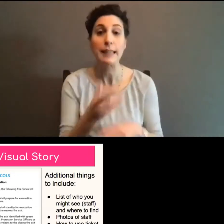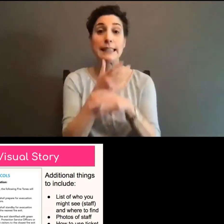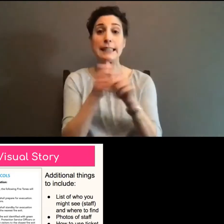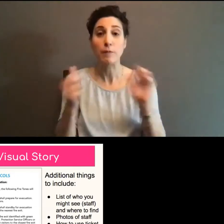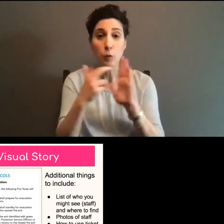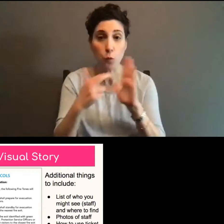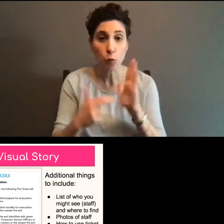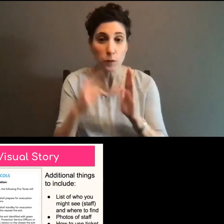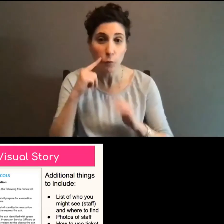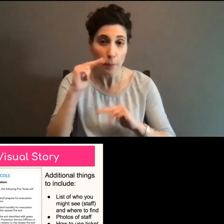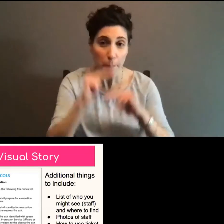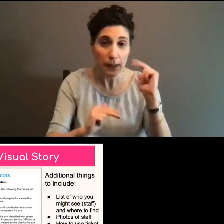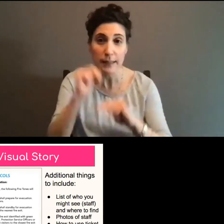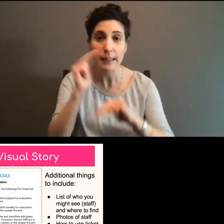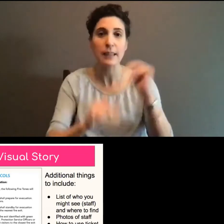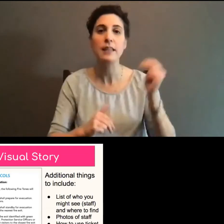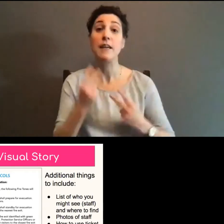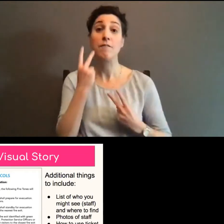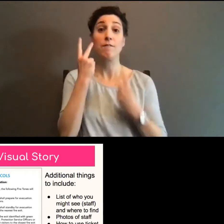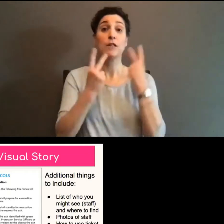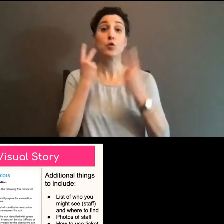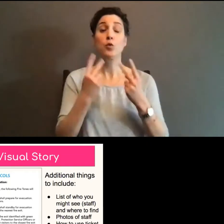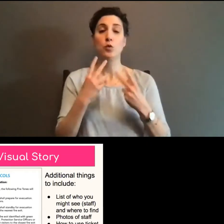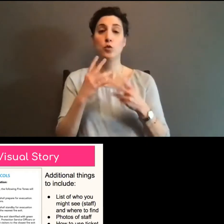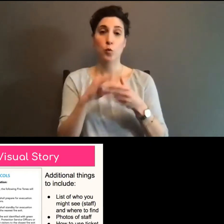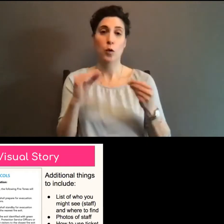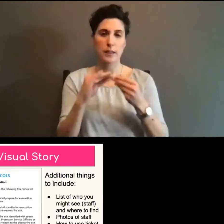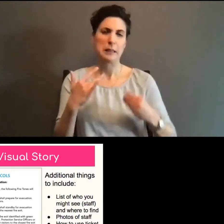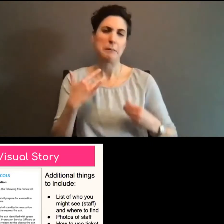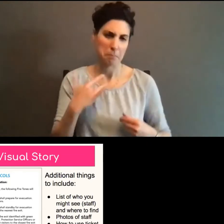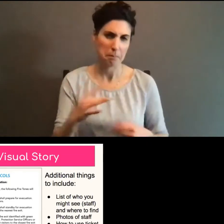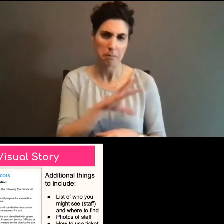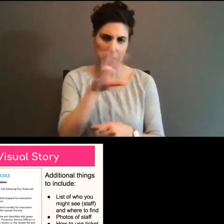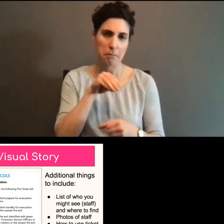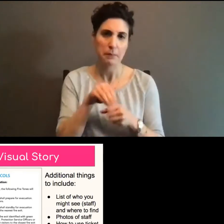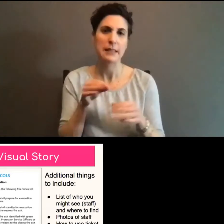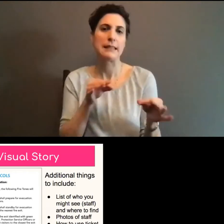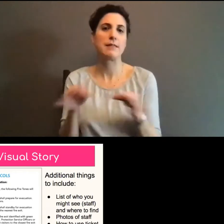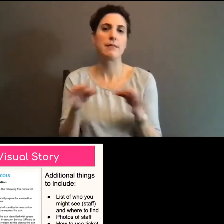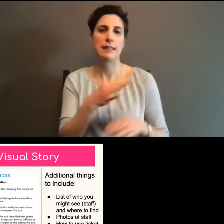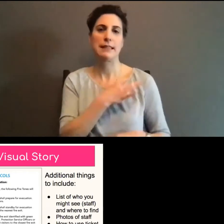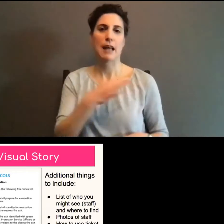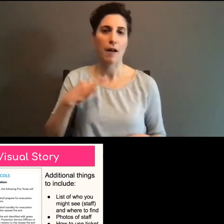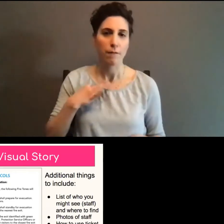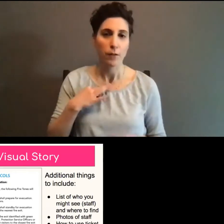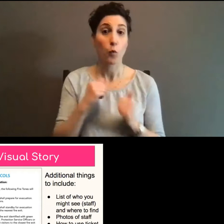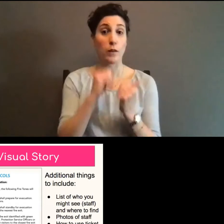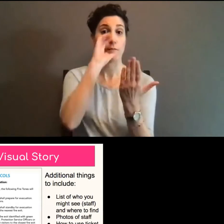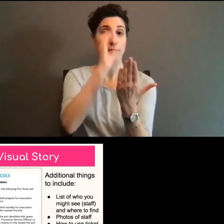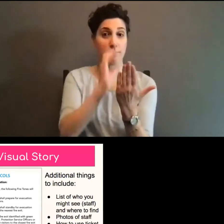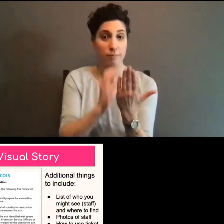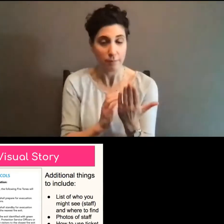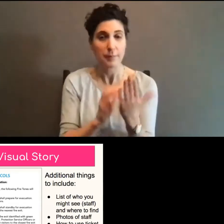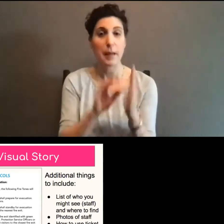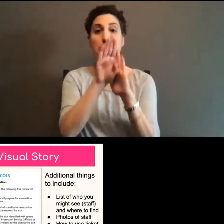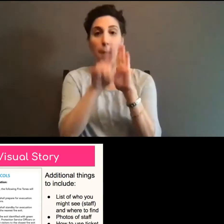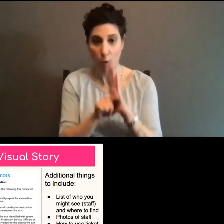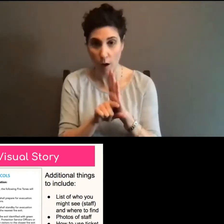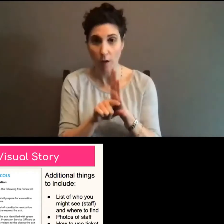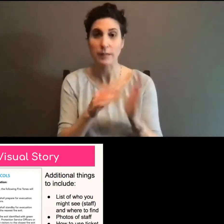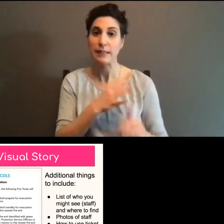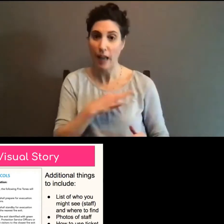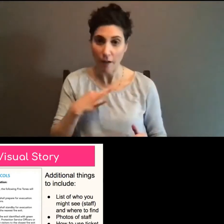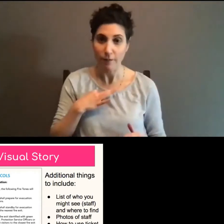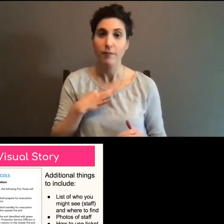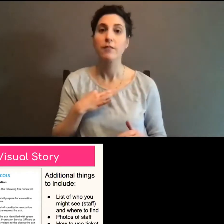Often this visual stories, you'll also see a description of the staff, often with photos and bios so that people know who